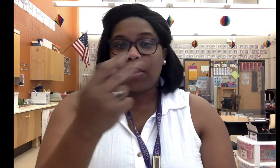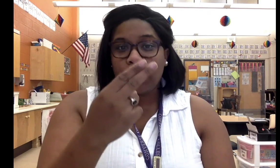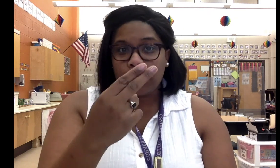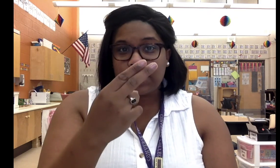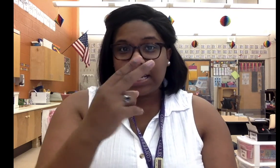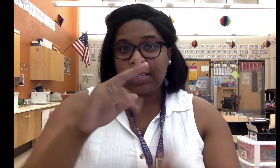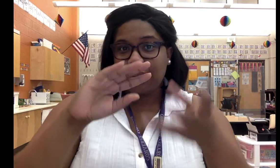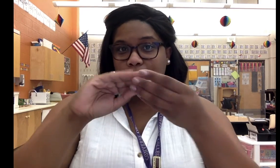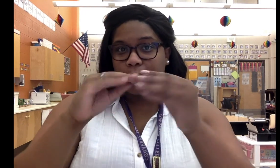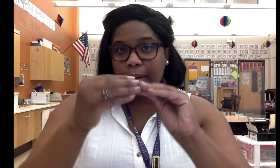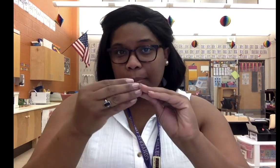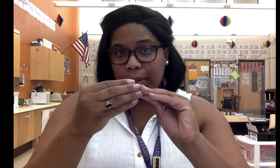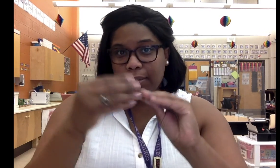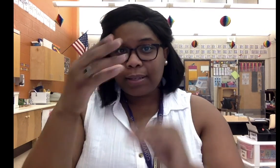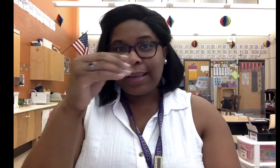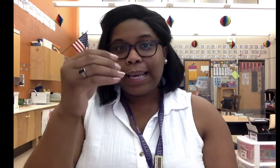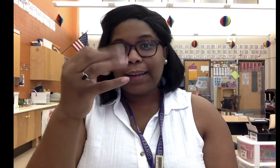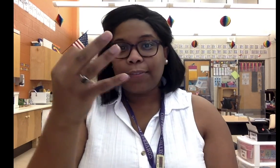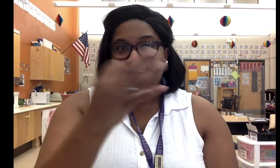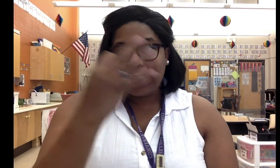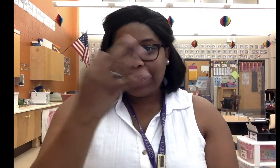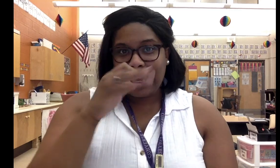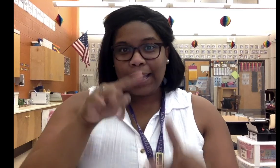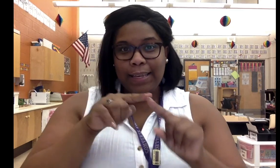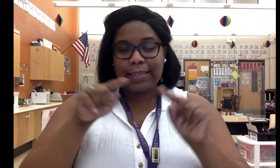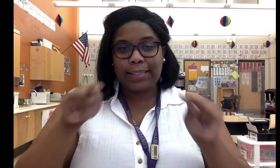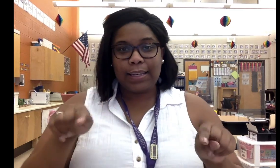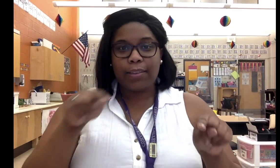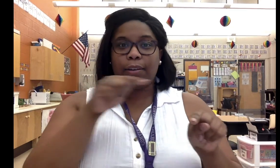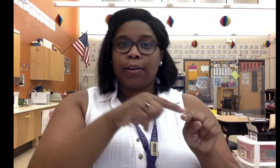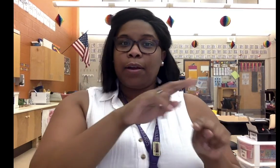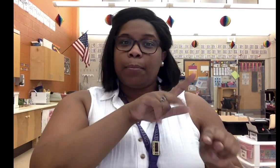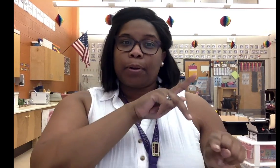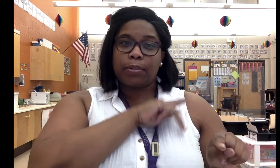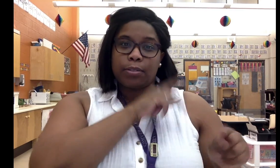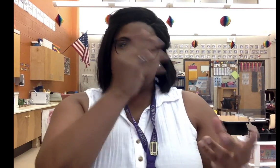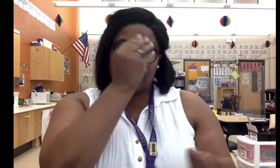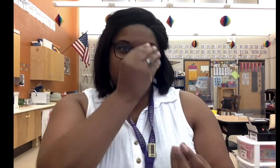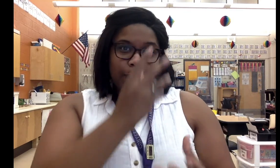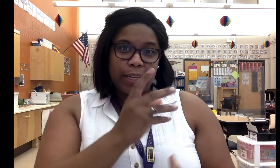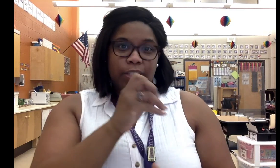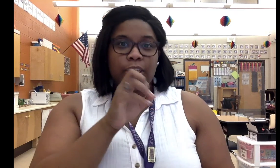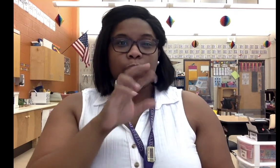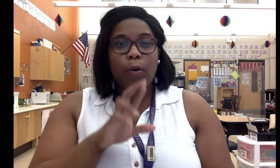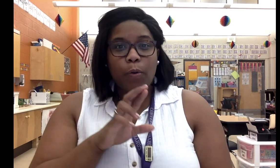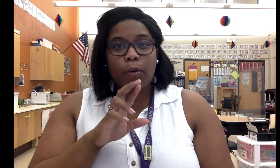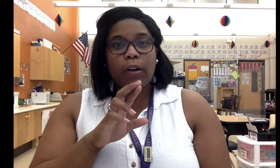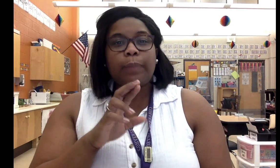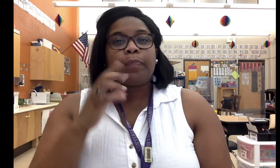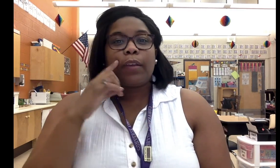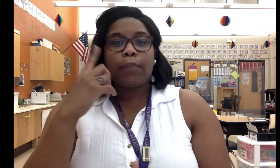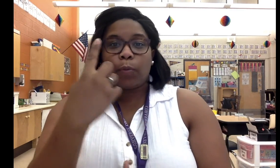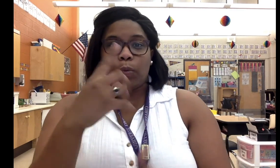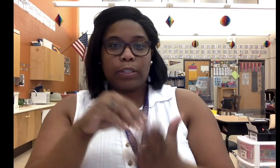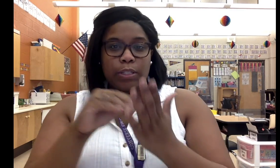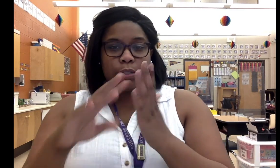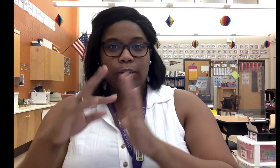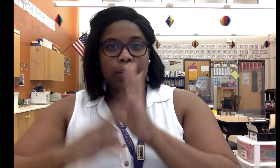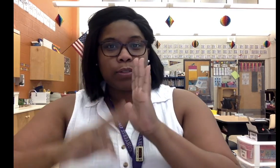Thursdays are numbers. Friday is either personal information or for one student is